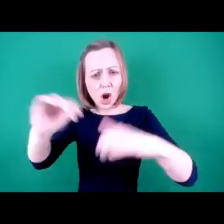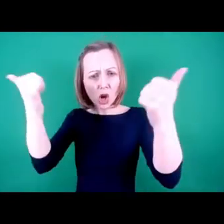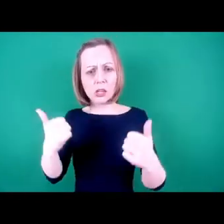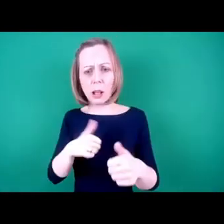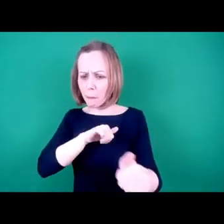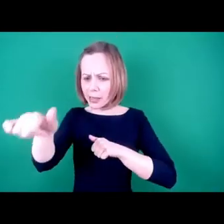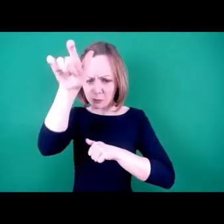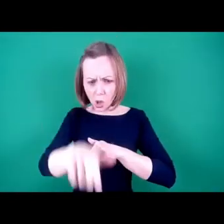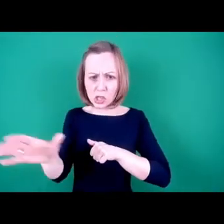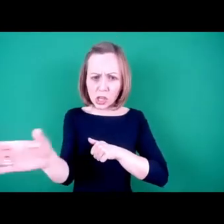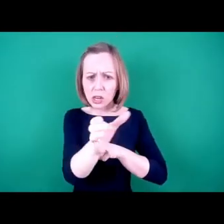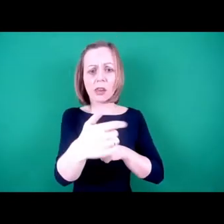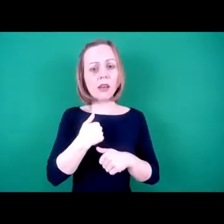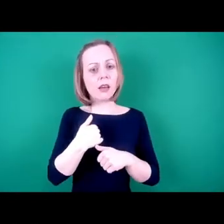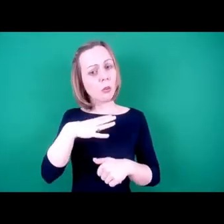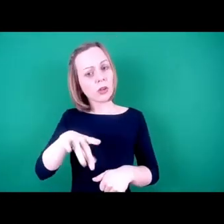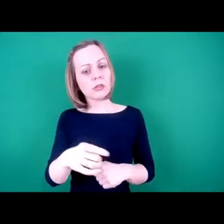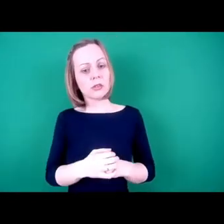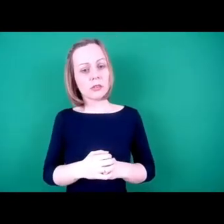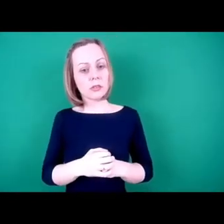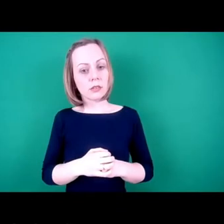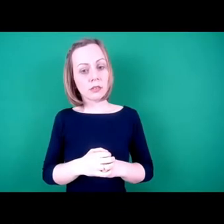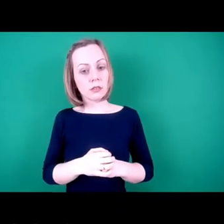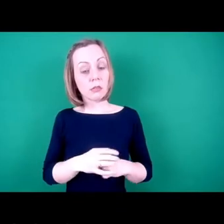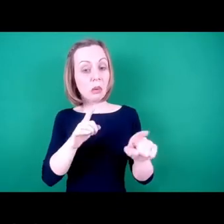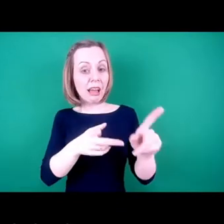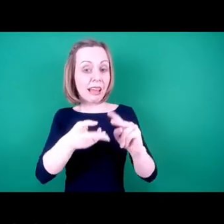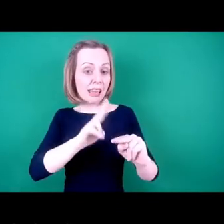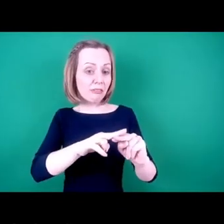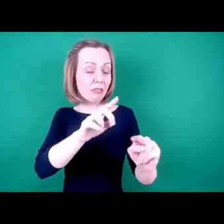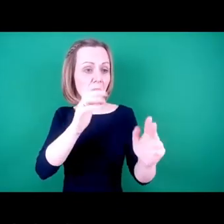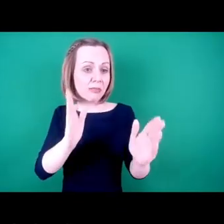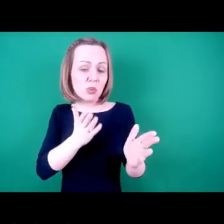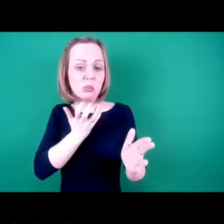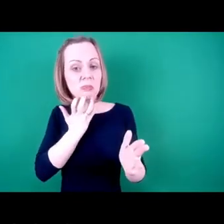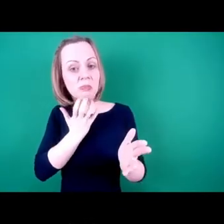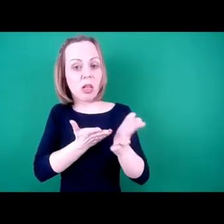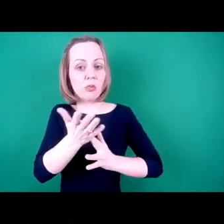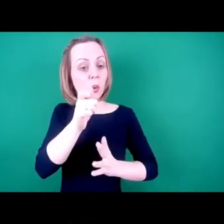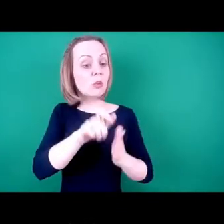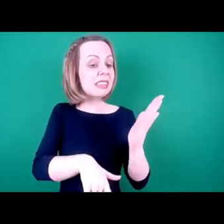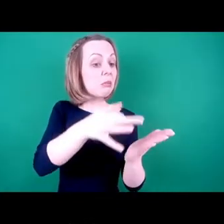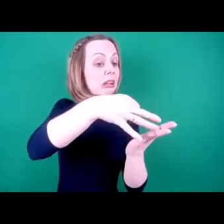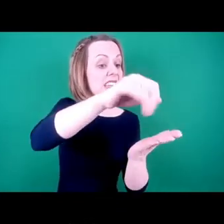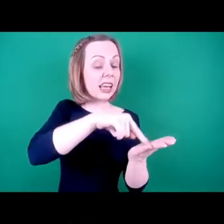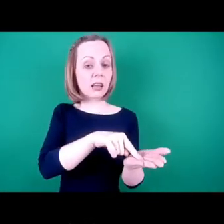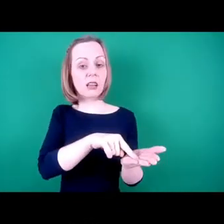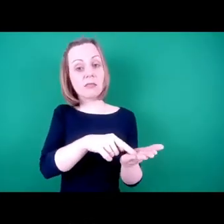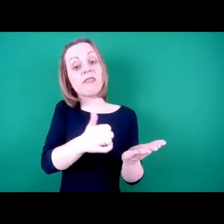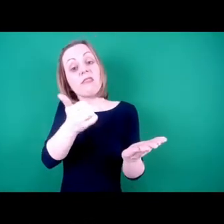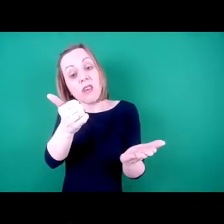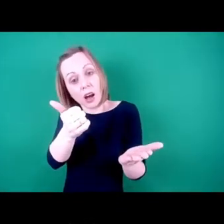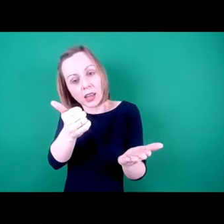And it, and if that's a way through the door, then that's fine. But it's no good ticking the box for